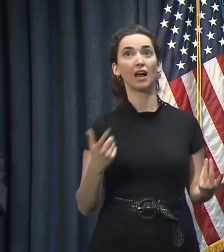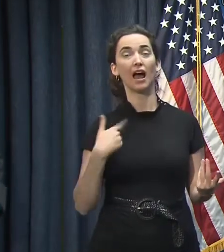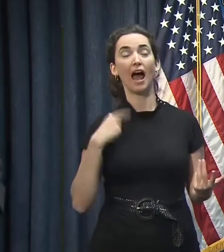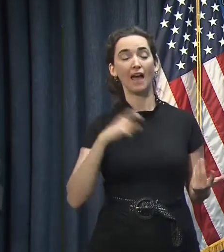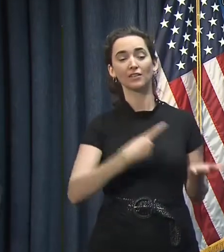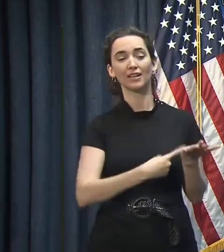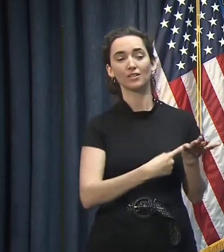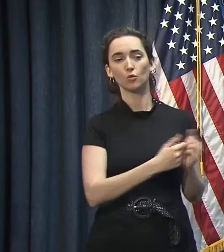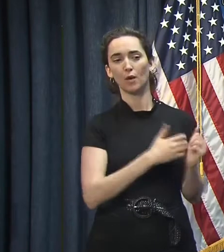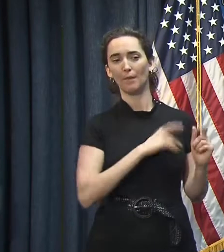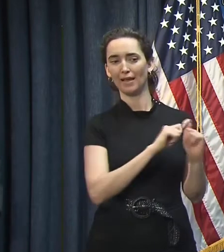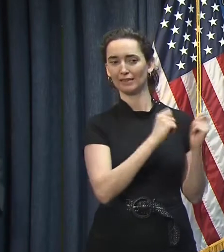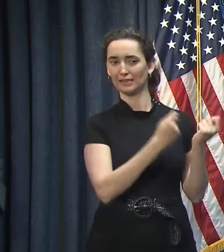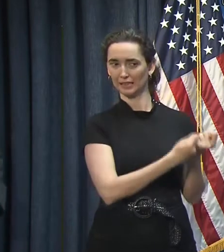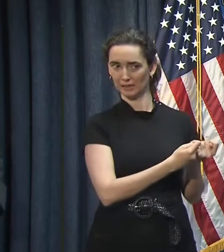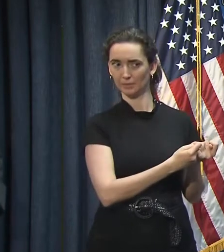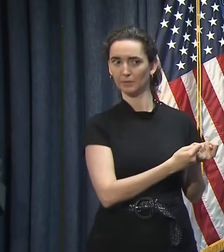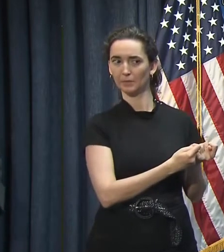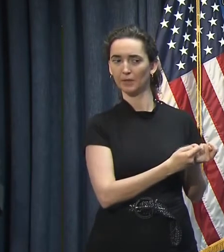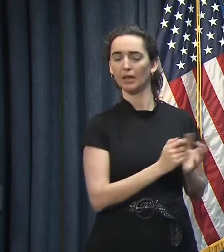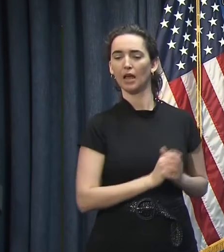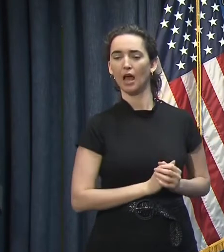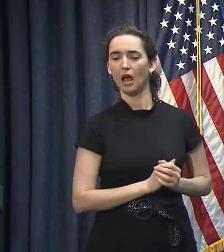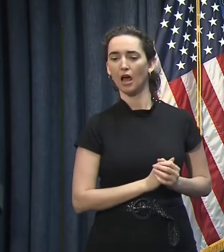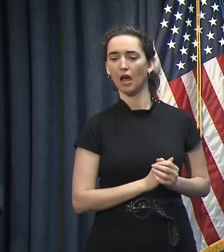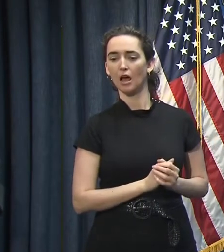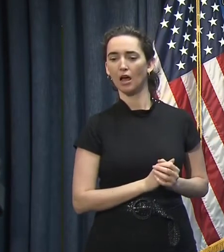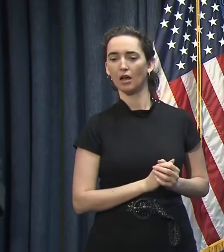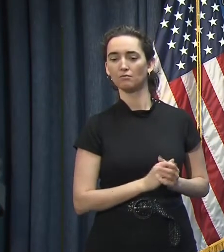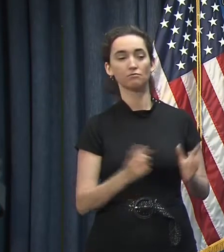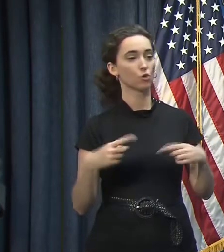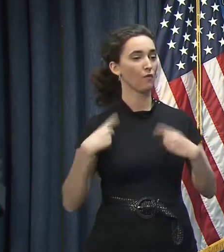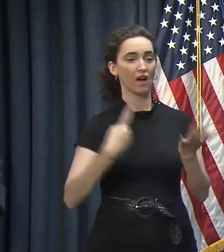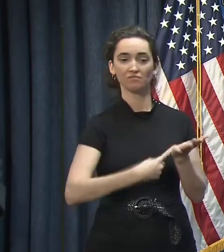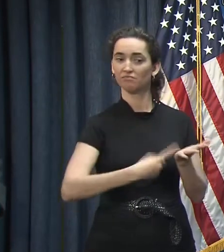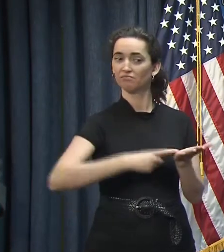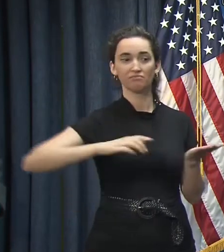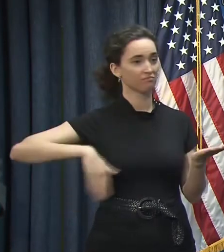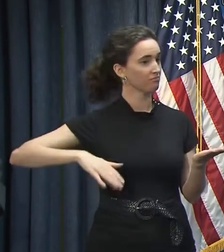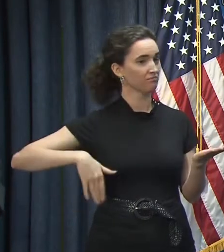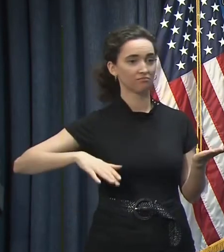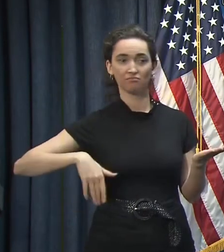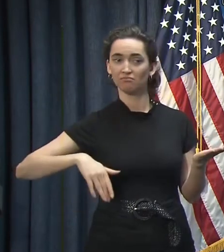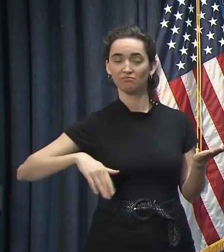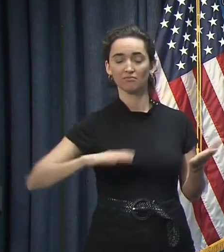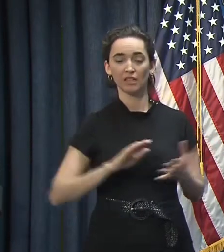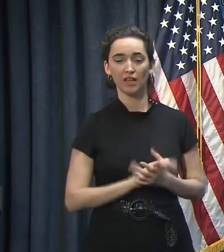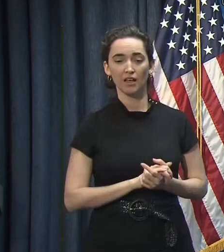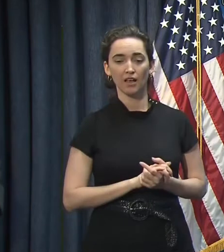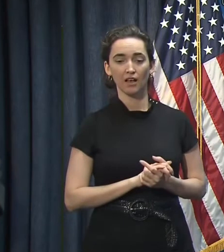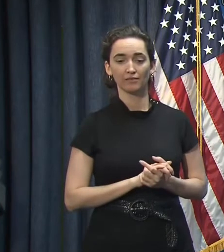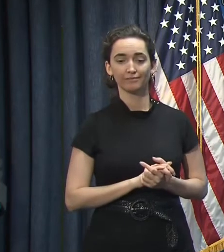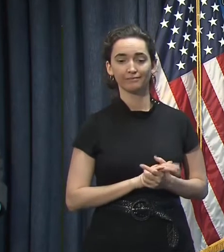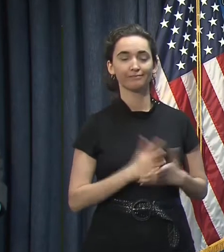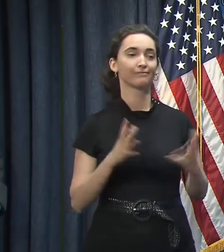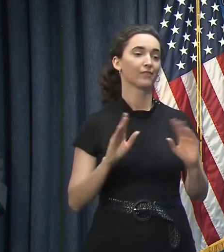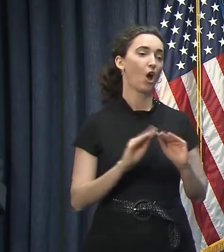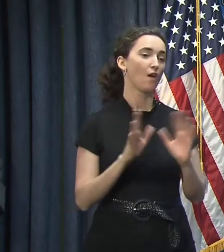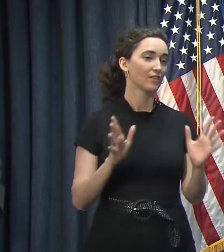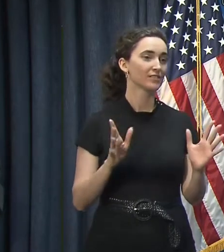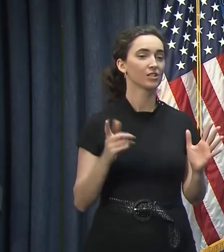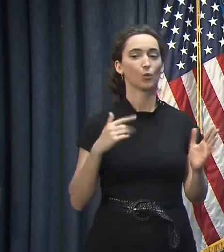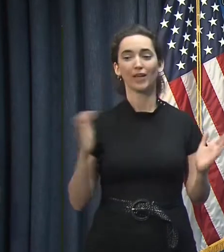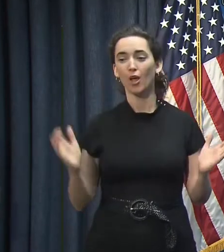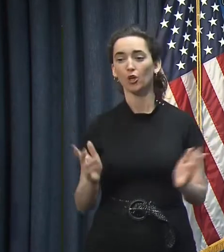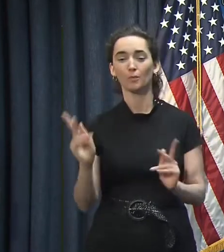team and talk about it. That's not something that we had a discussion of. And obviously we're encouraging people